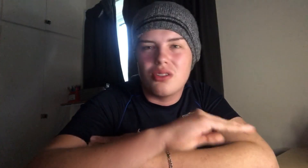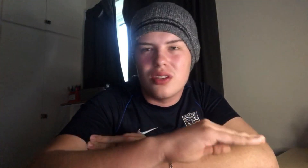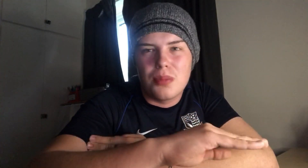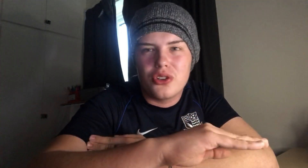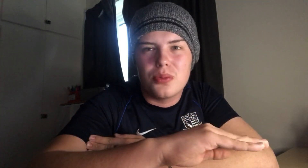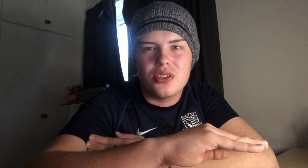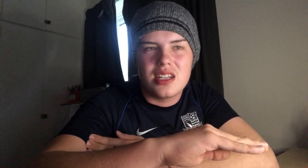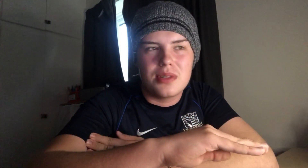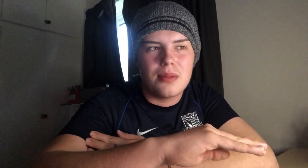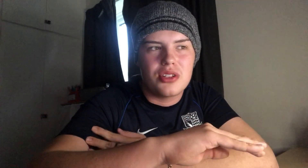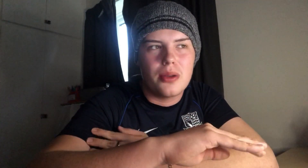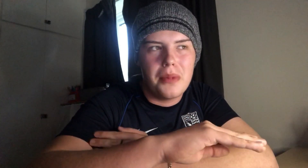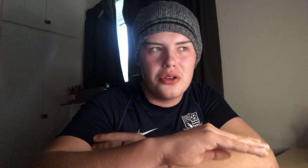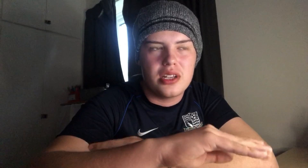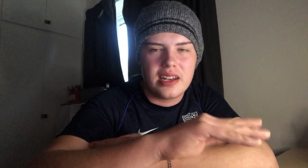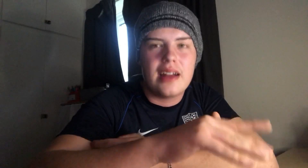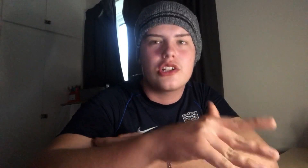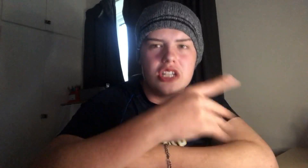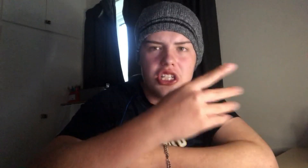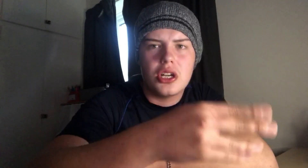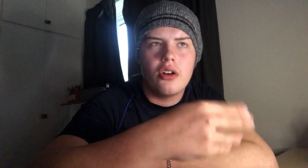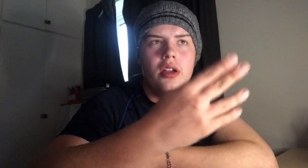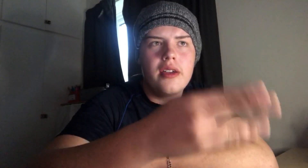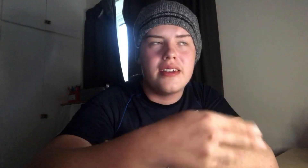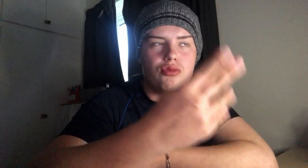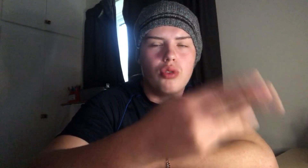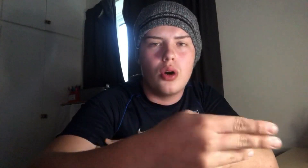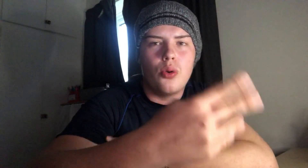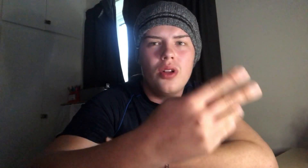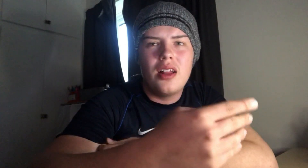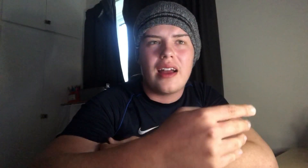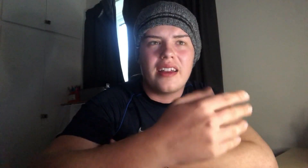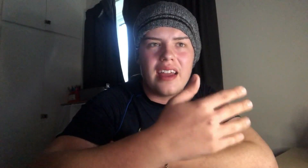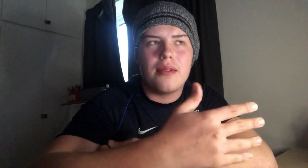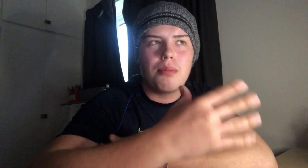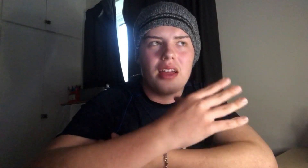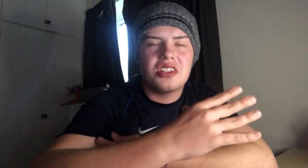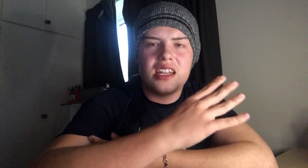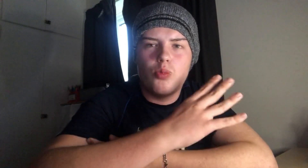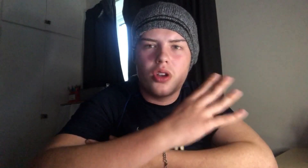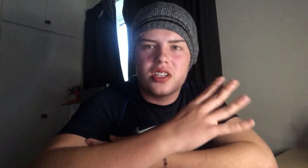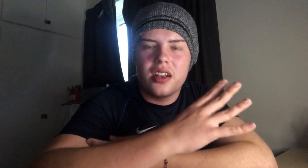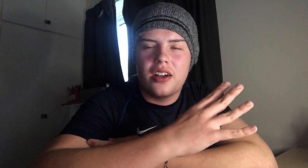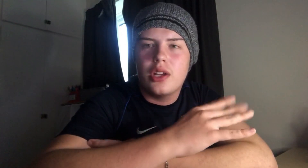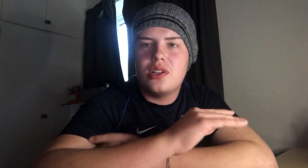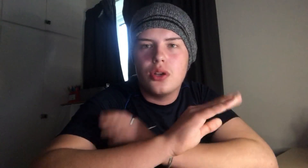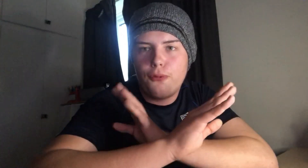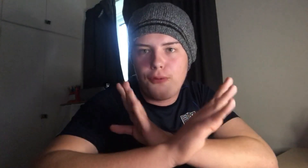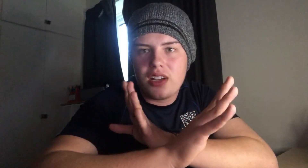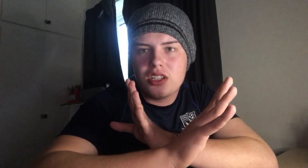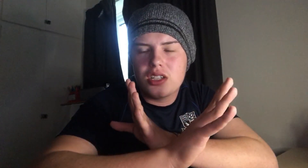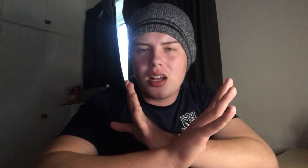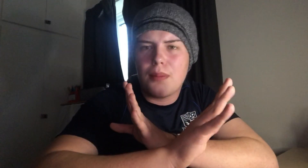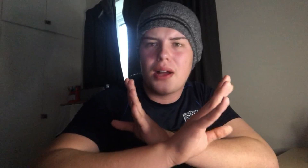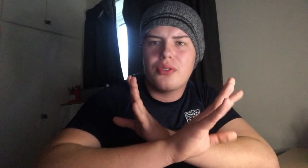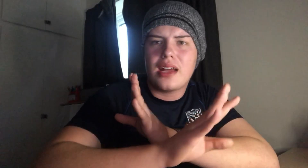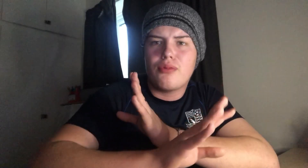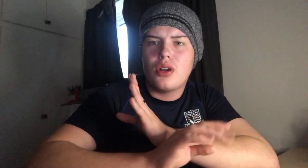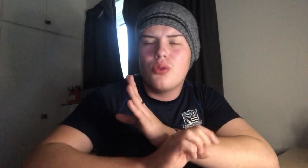soon as possible in September so Mosley can actually start his role and get in players he wants in. I know he's not fussed about that role.